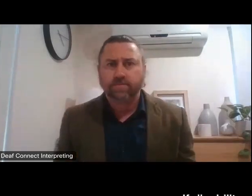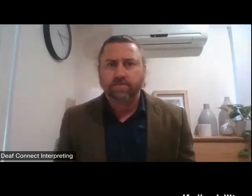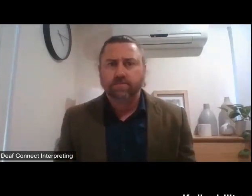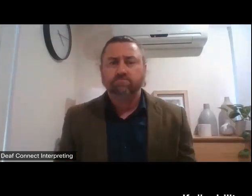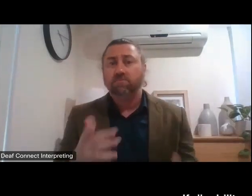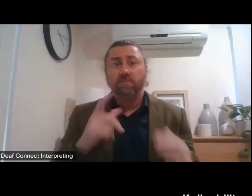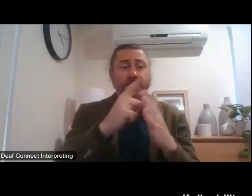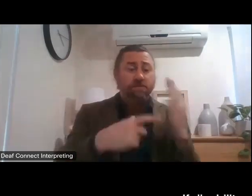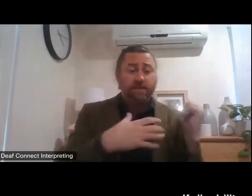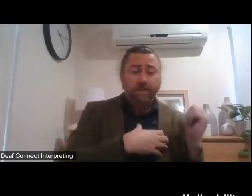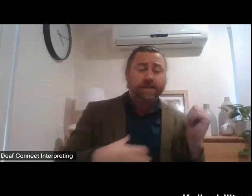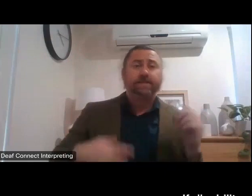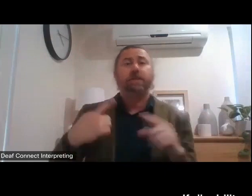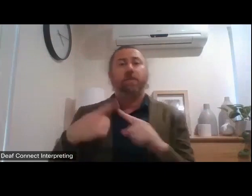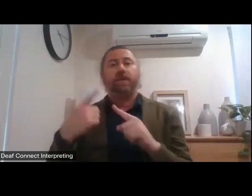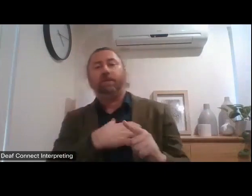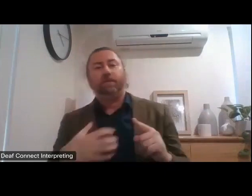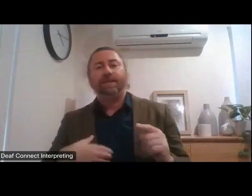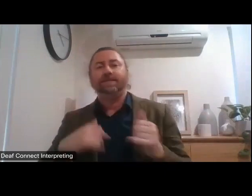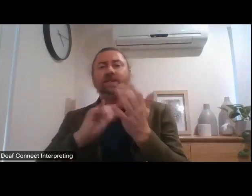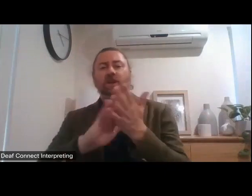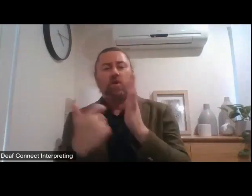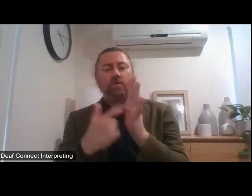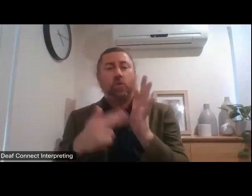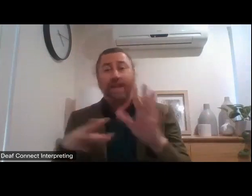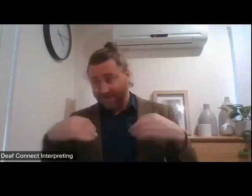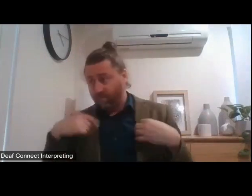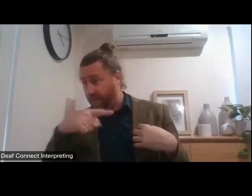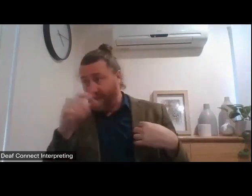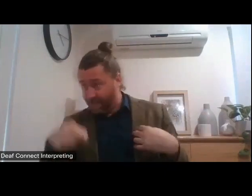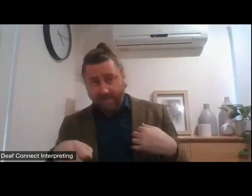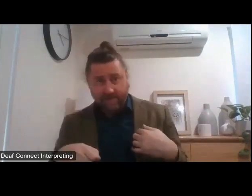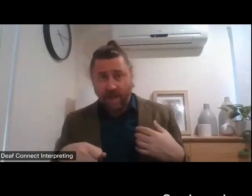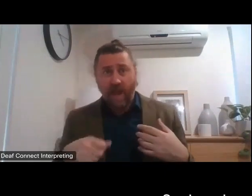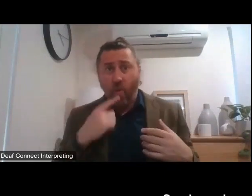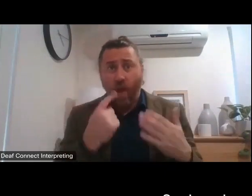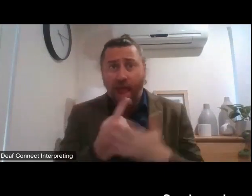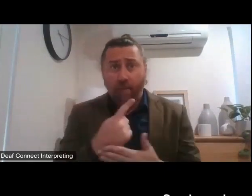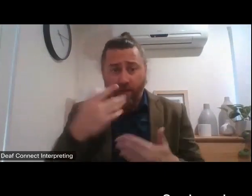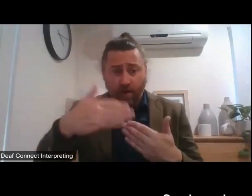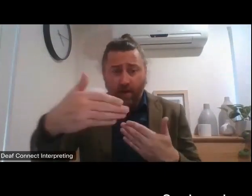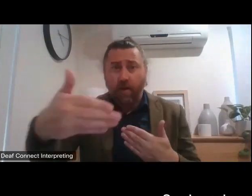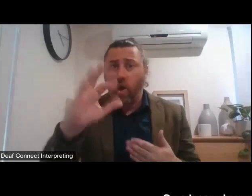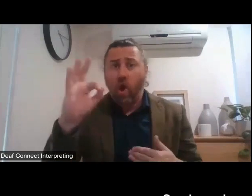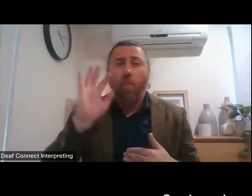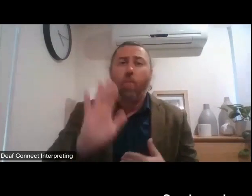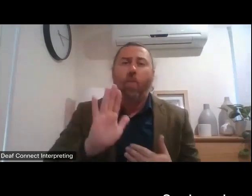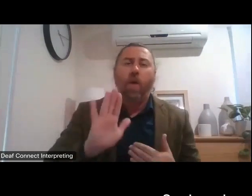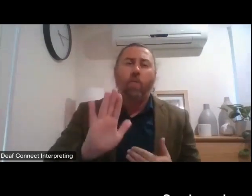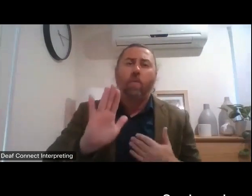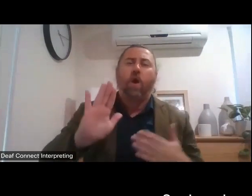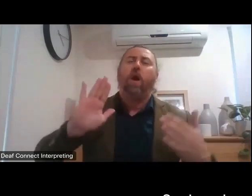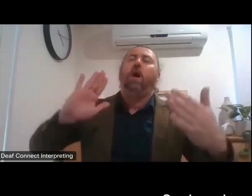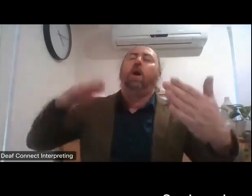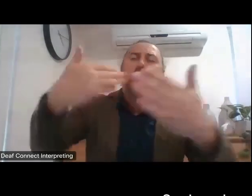and minister shorten accept that um then it'll happen within that year so please be assured that if if we